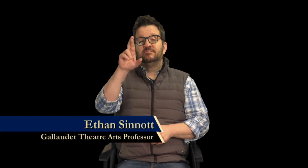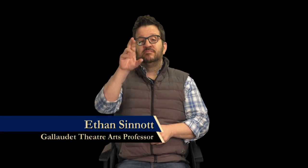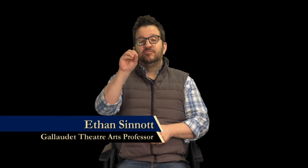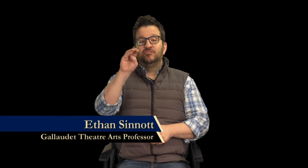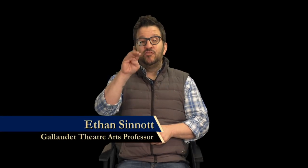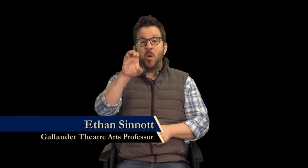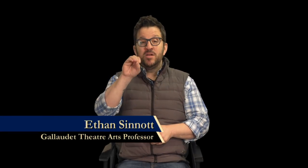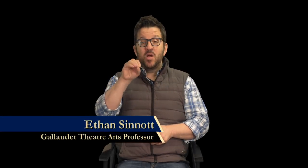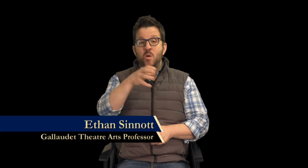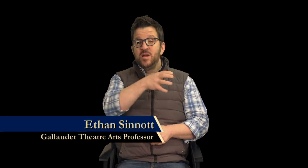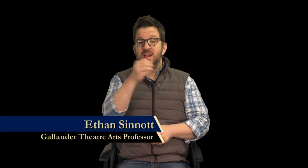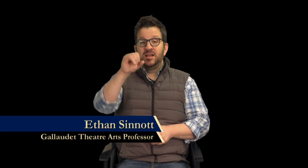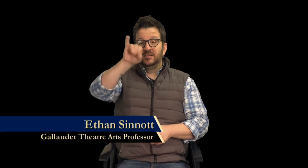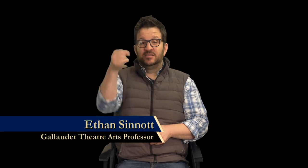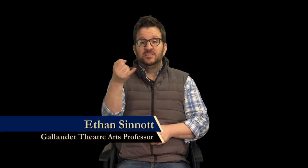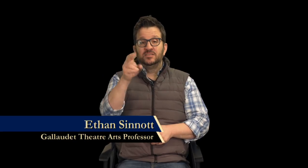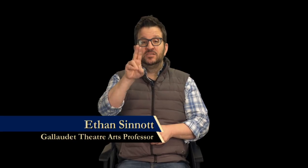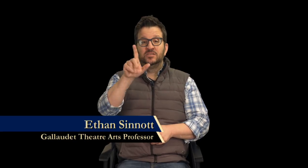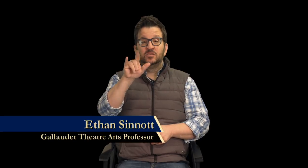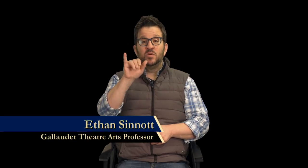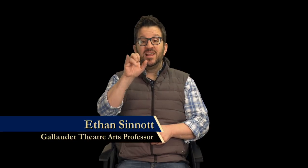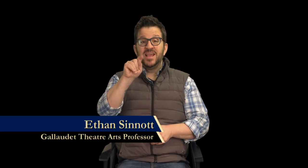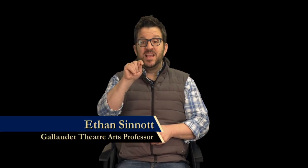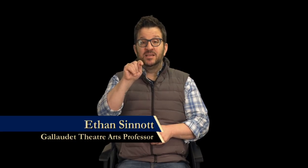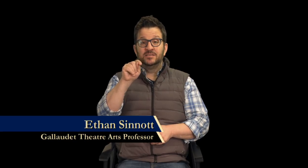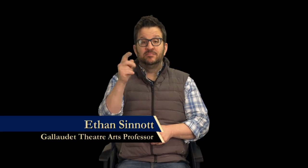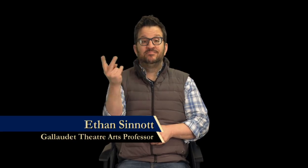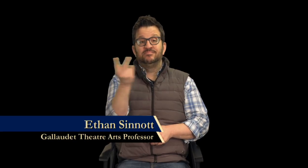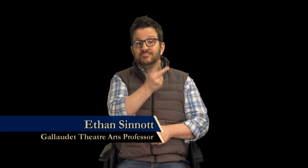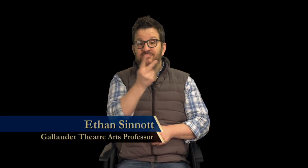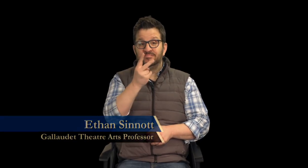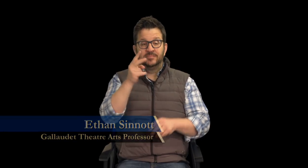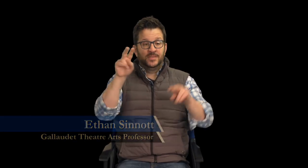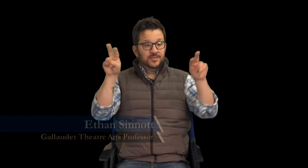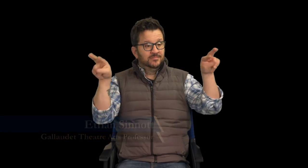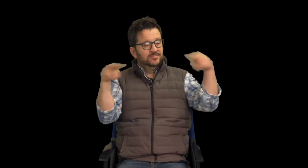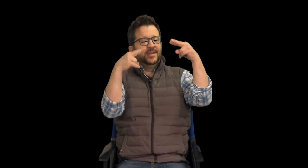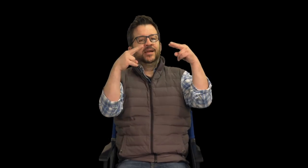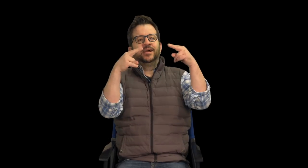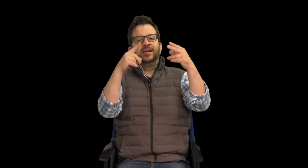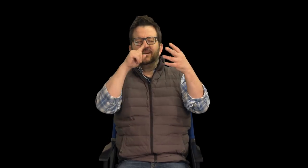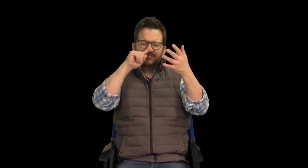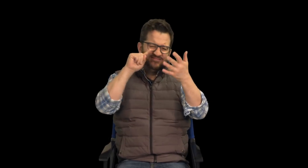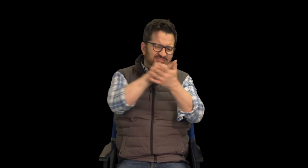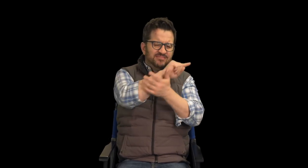When Romeo and Juliet fall in love, seeing in sight is emphasized strongly.